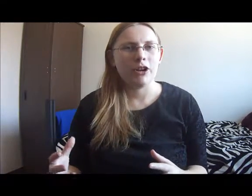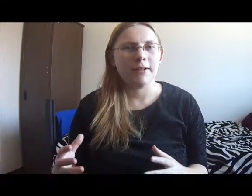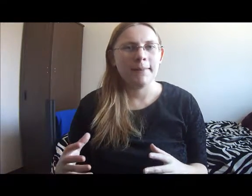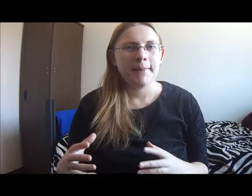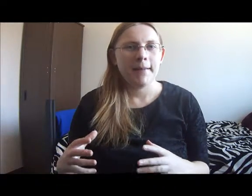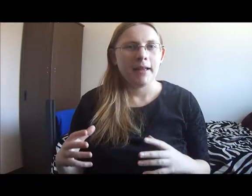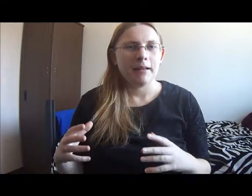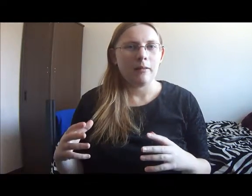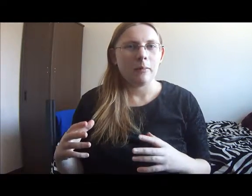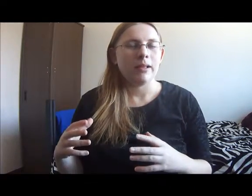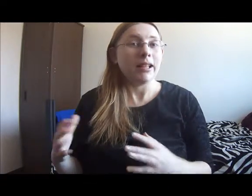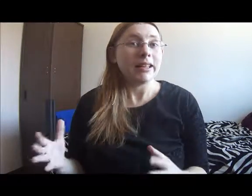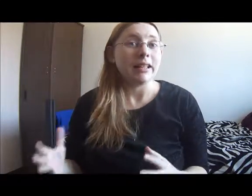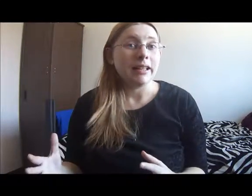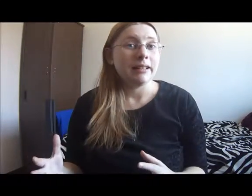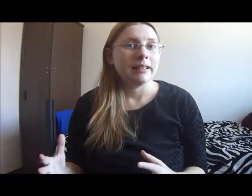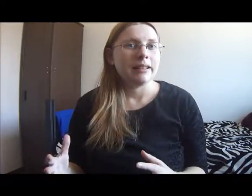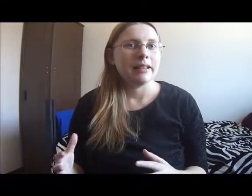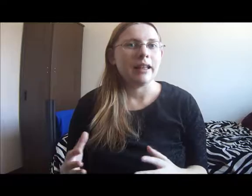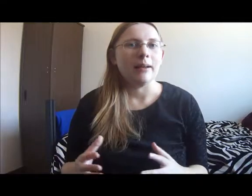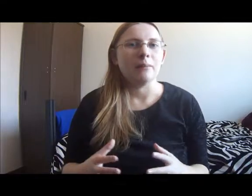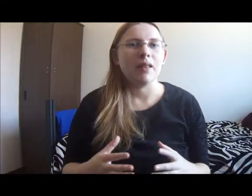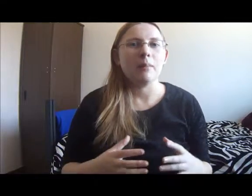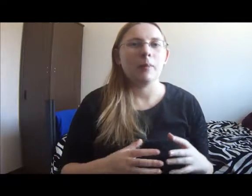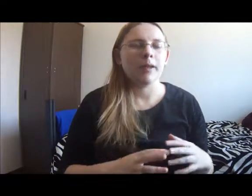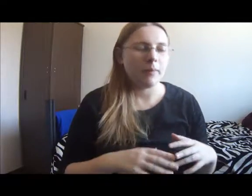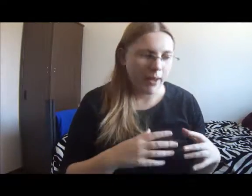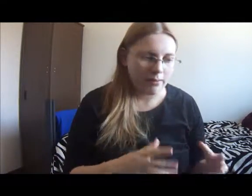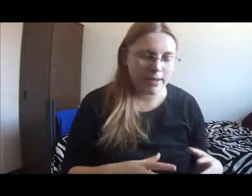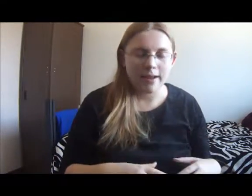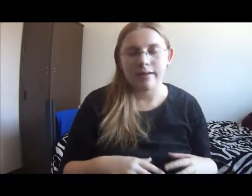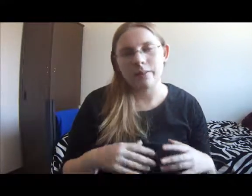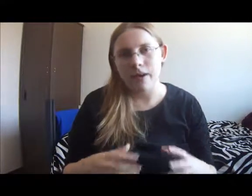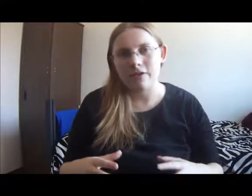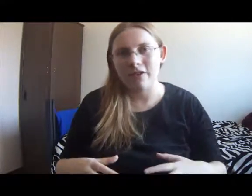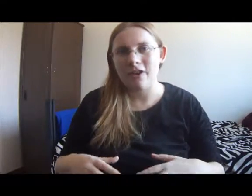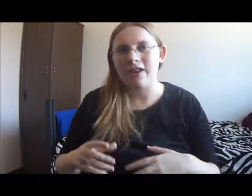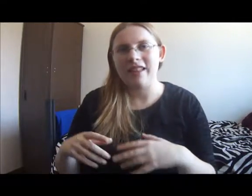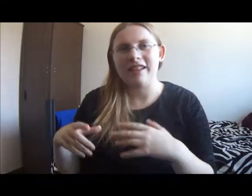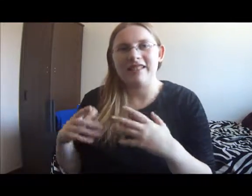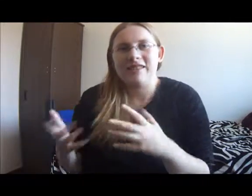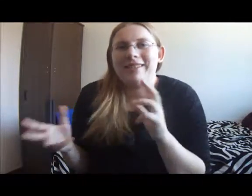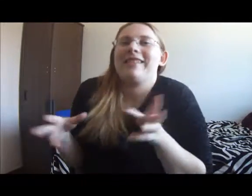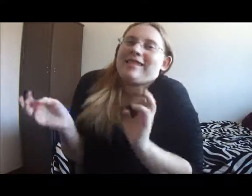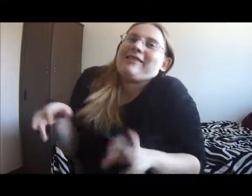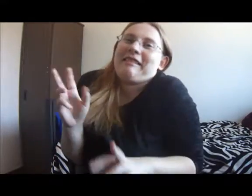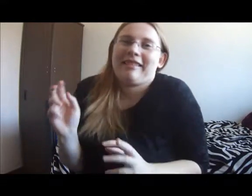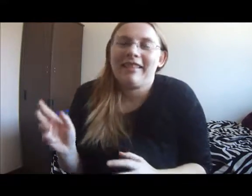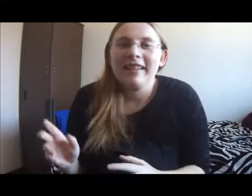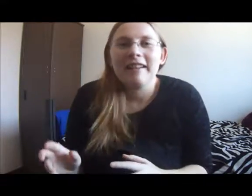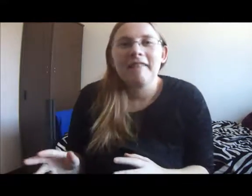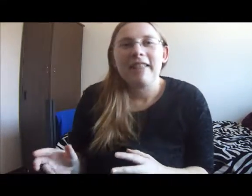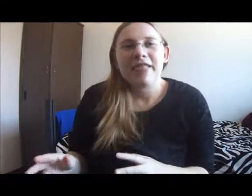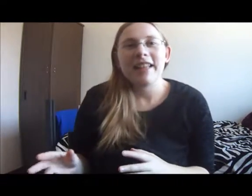politely. In the moment he bows to Harry, bows to Ron and then he's sort of this thing.